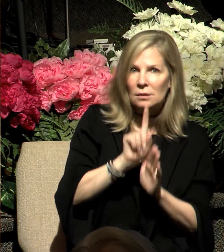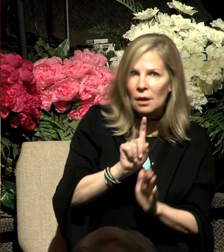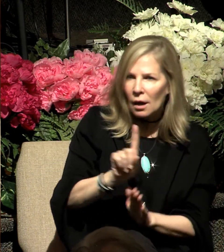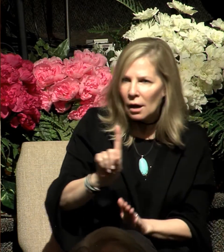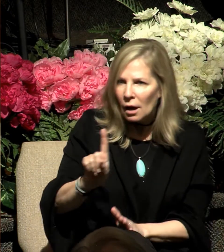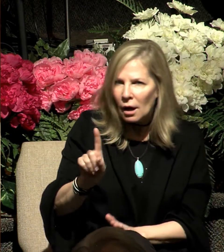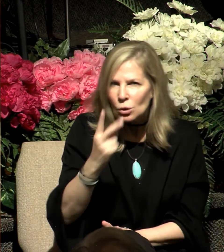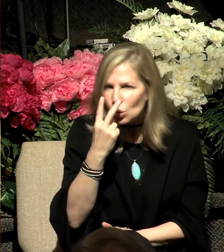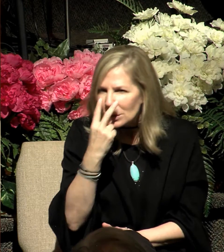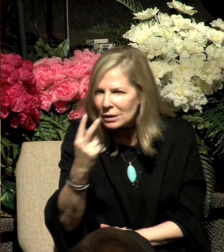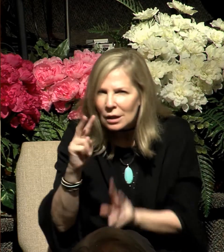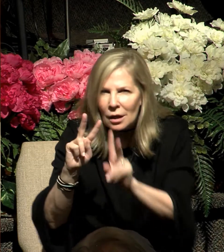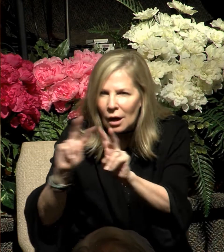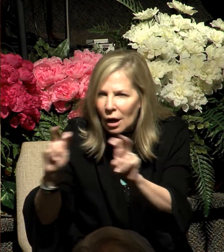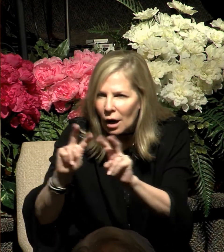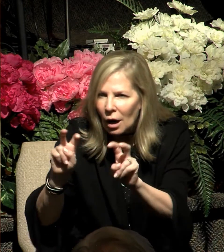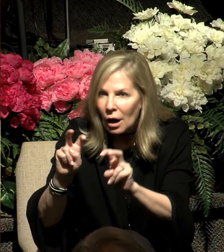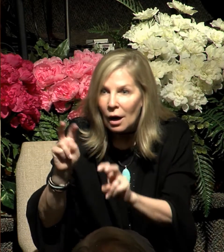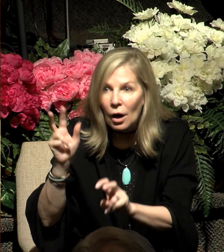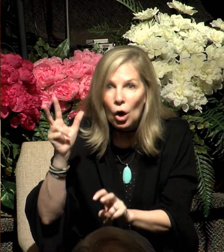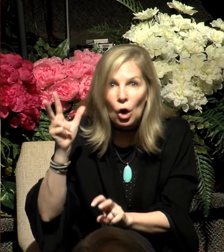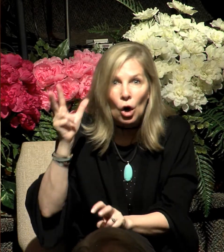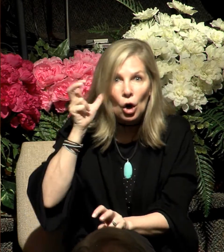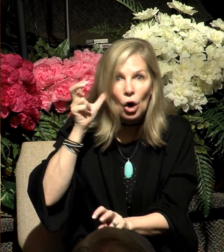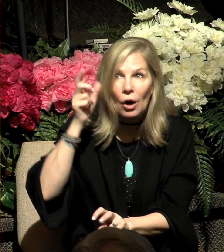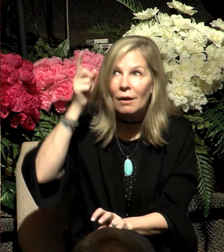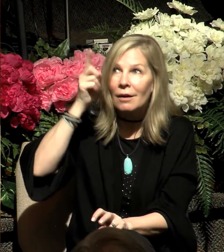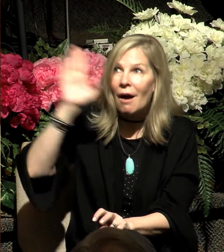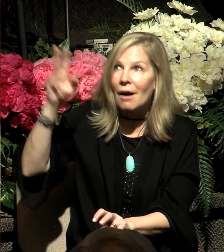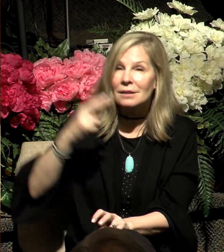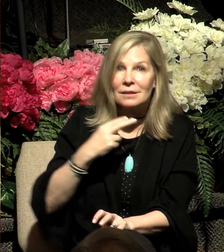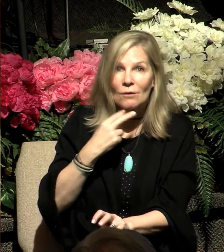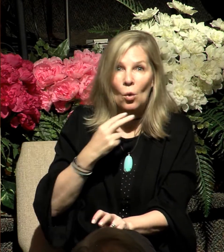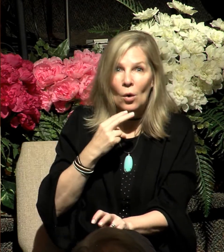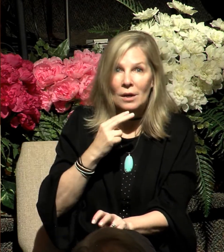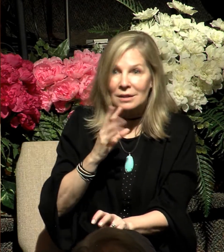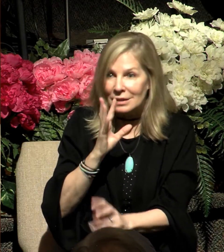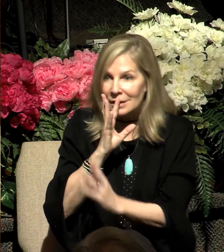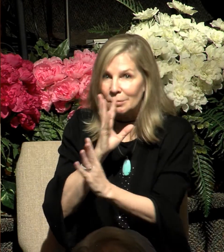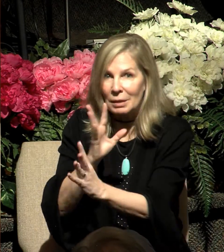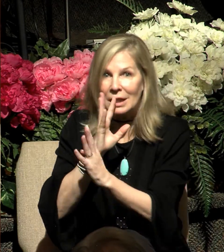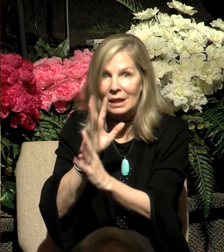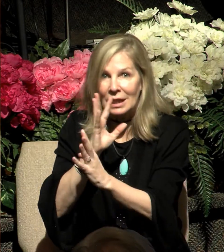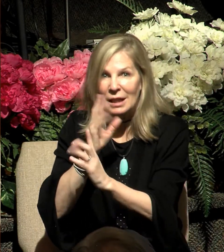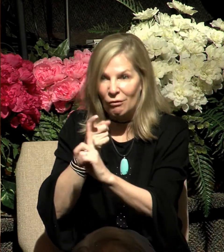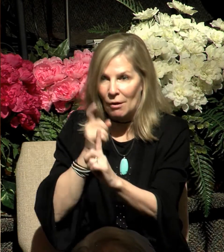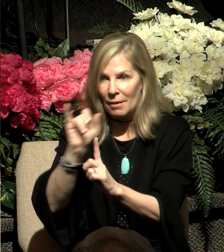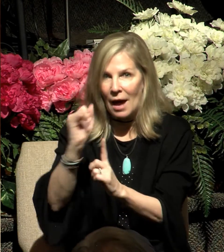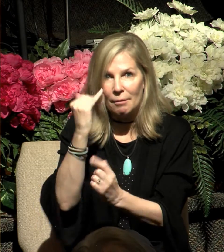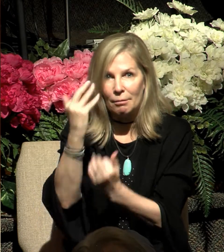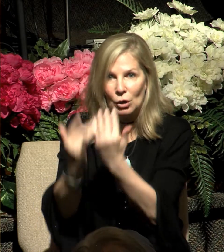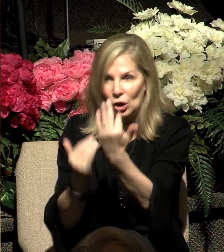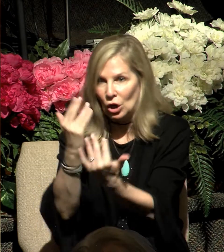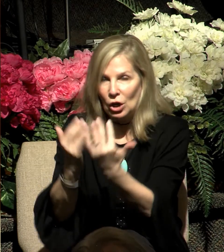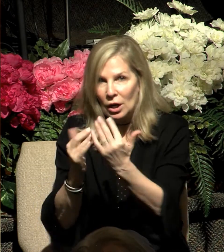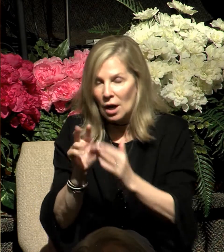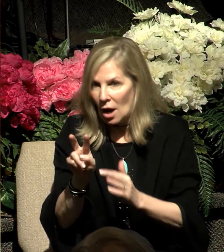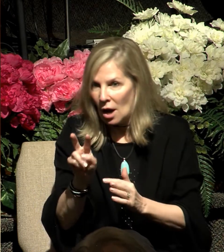look, he heard God's voice speak to him from out of the bush. And as Stephen continues,